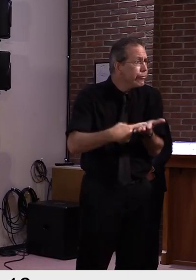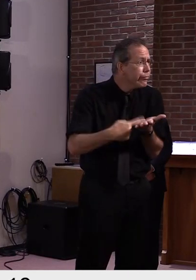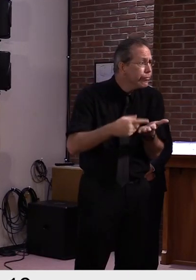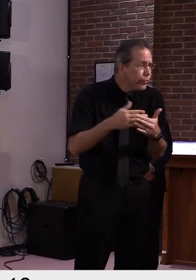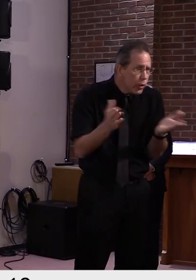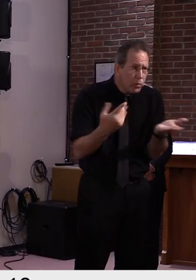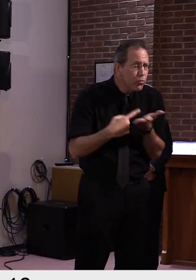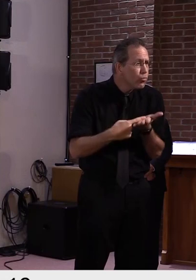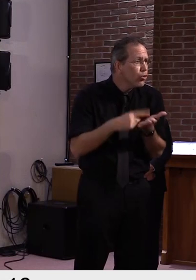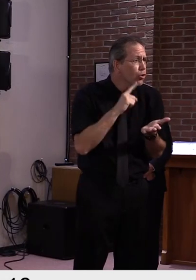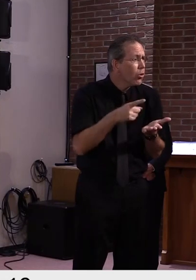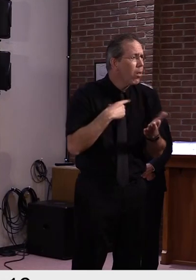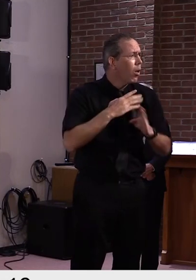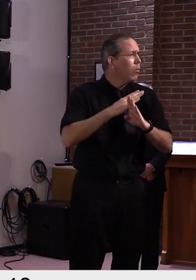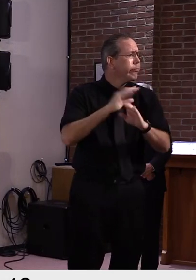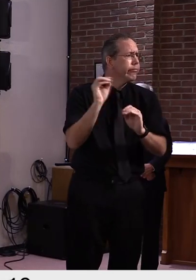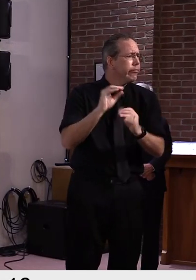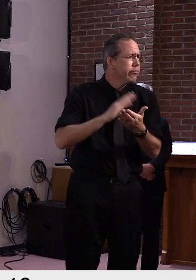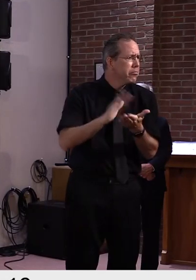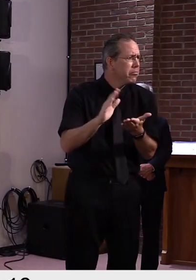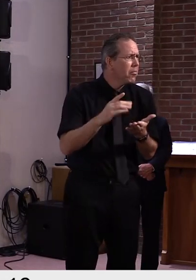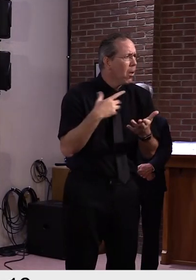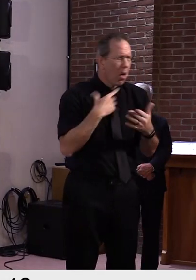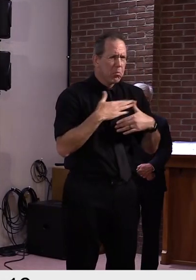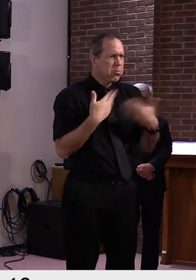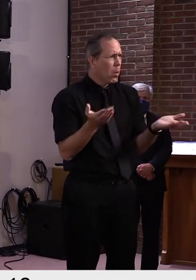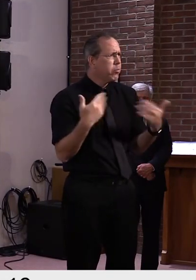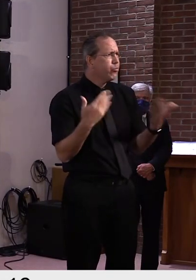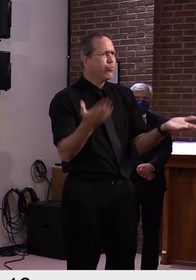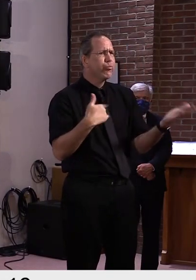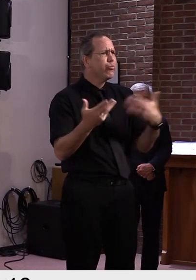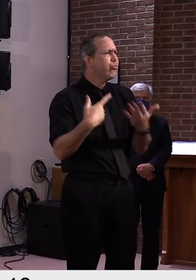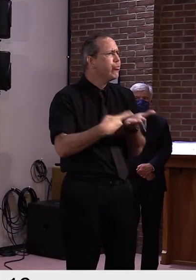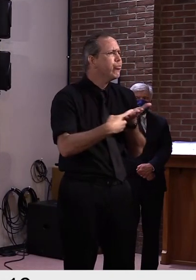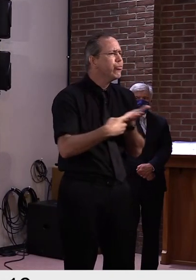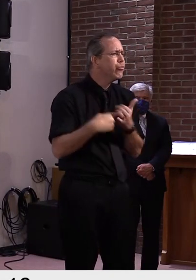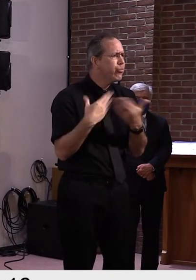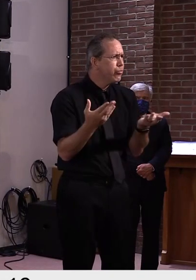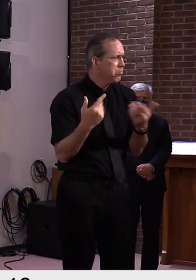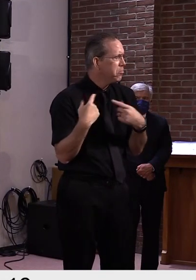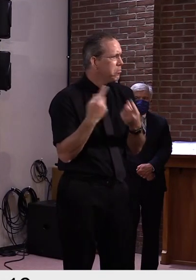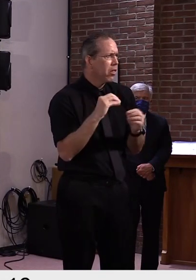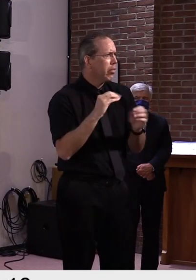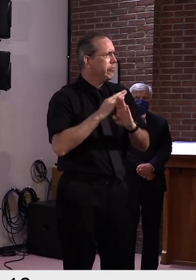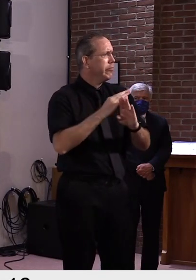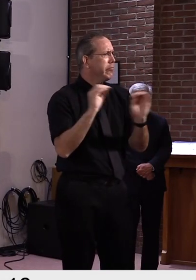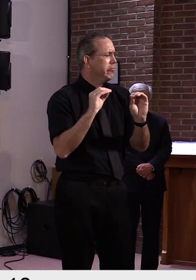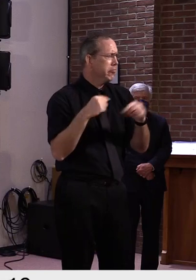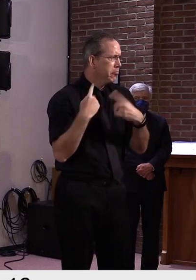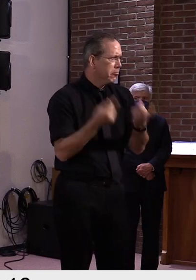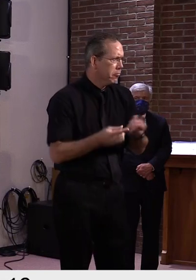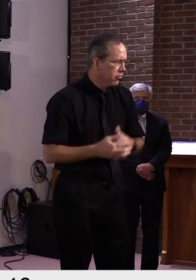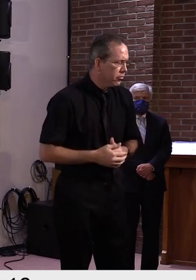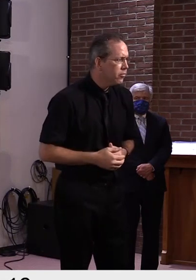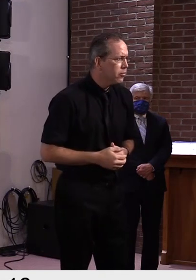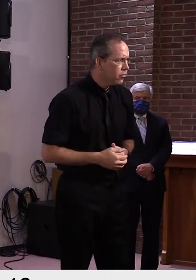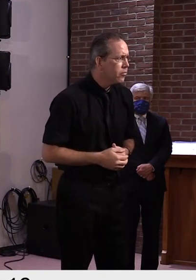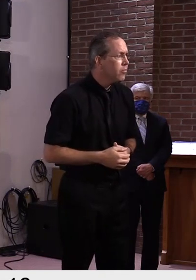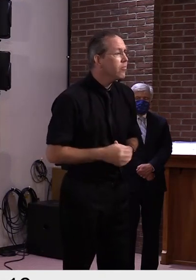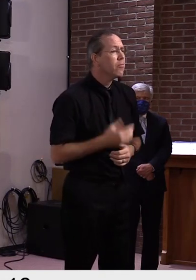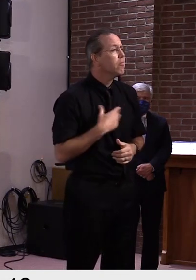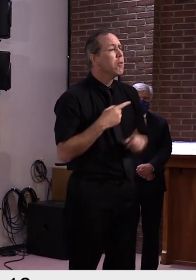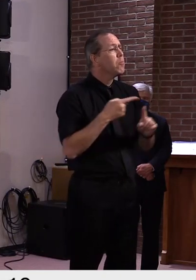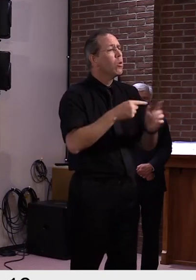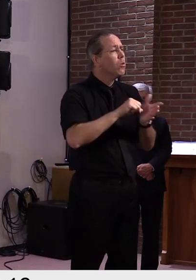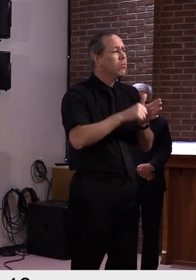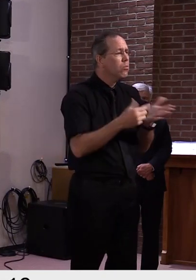do what we can to do this in the appropriate manner. Um, but, um, but the bottom line for me, you know, taking all the steps that we've